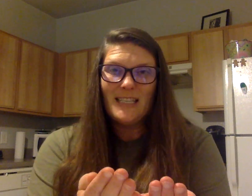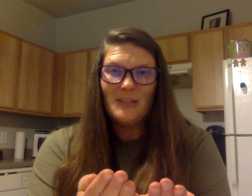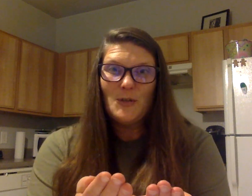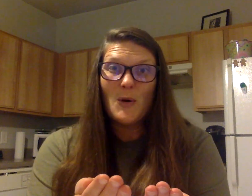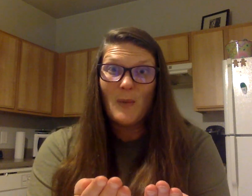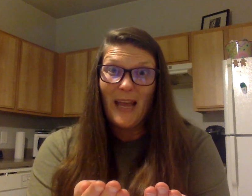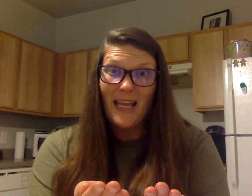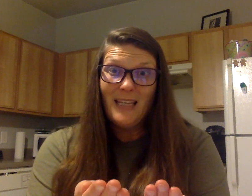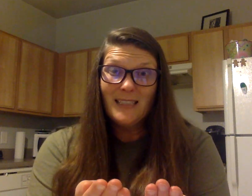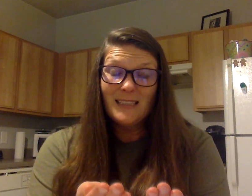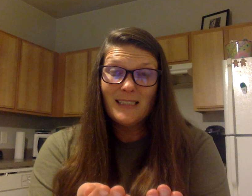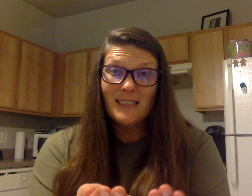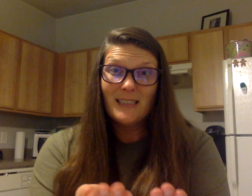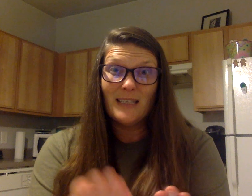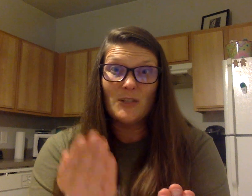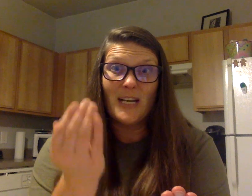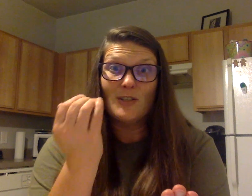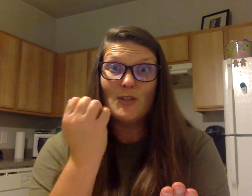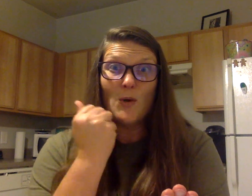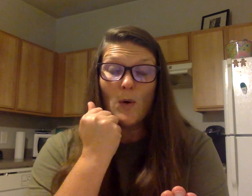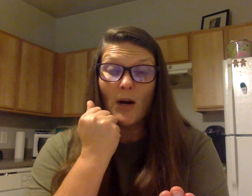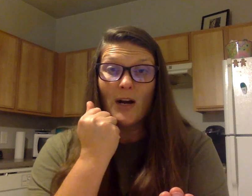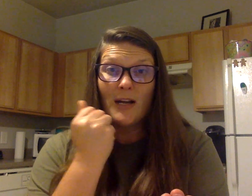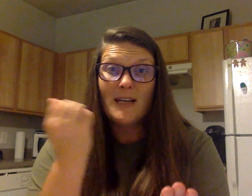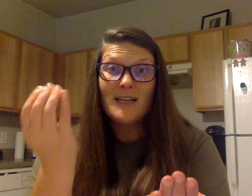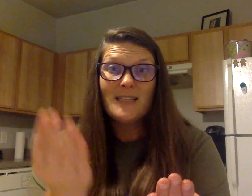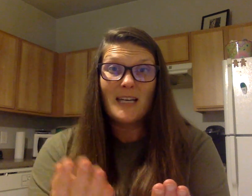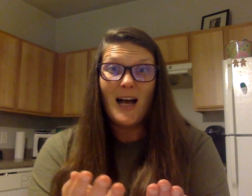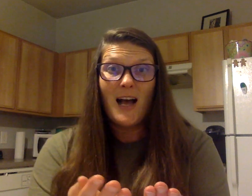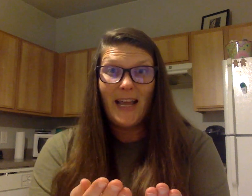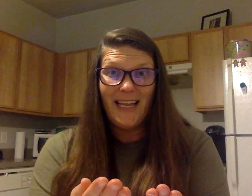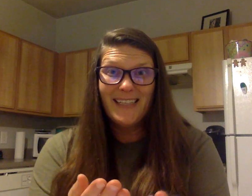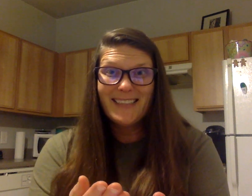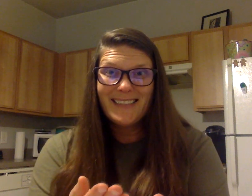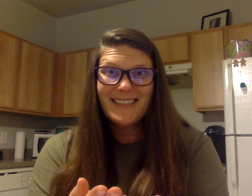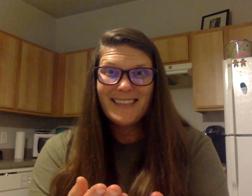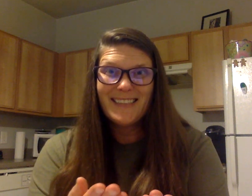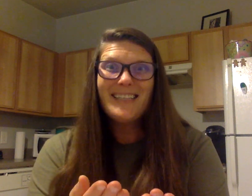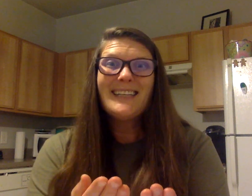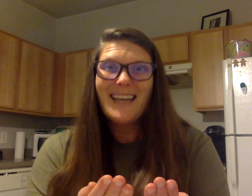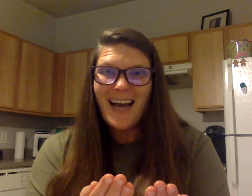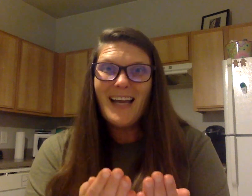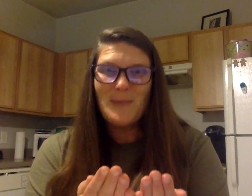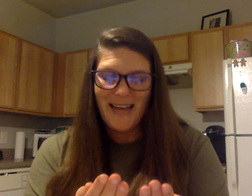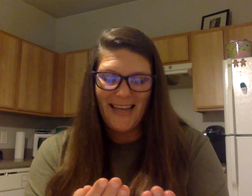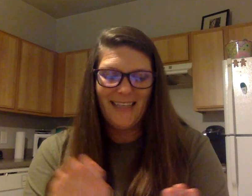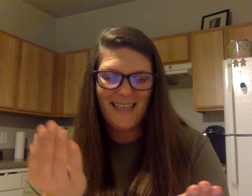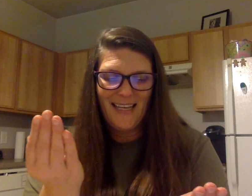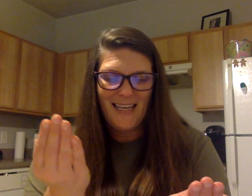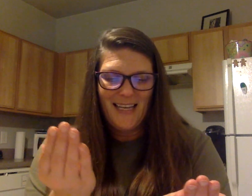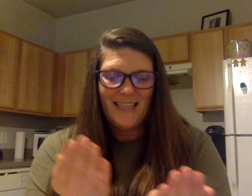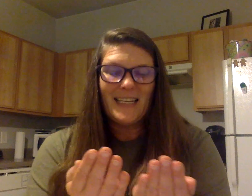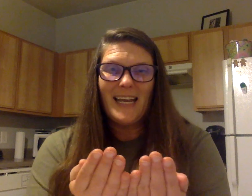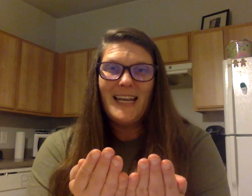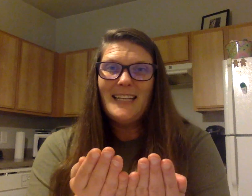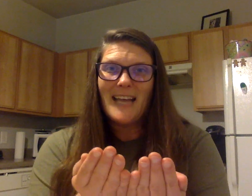Say doorway. Now change door to highway. Highway. Say anytime.